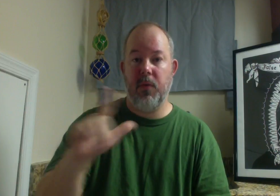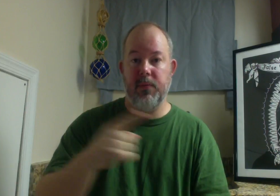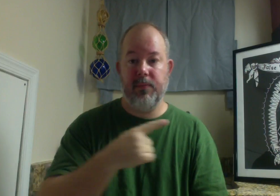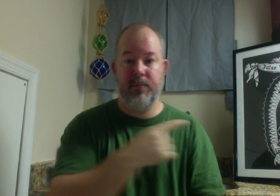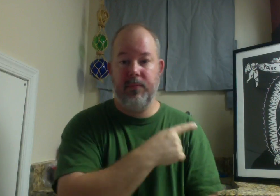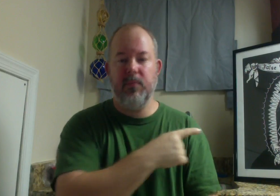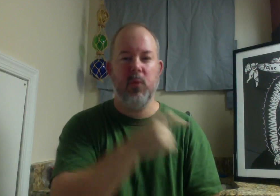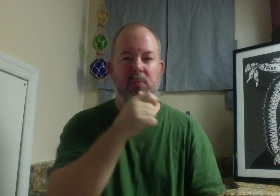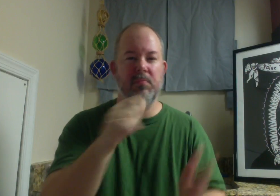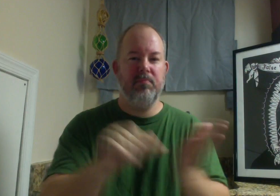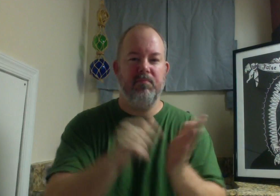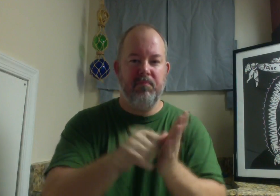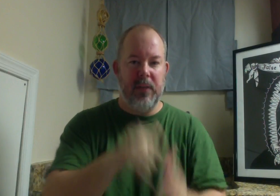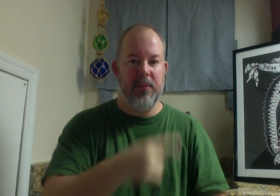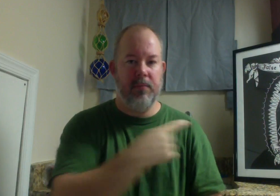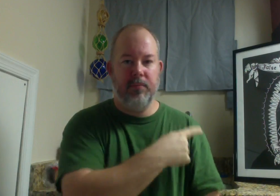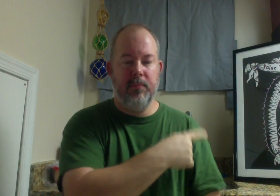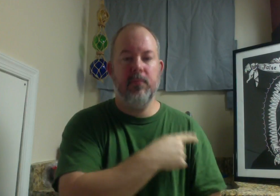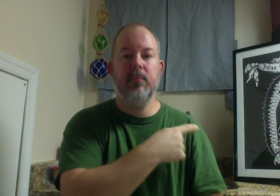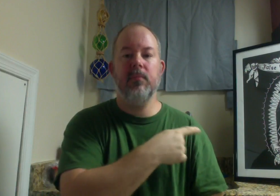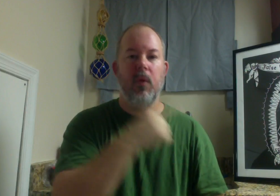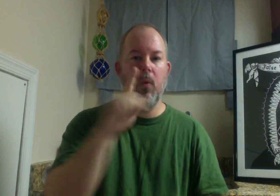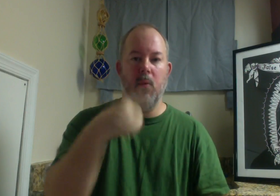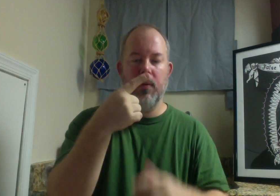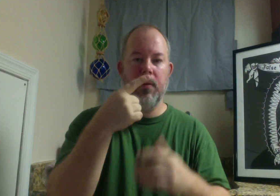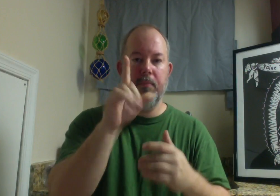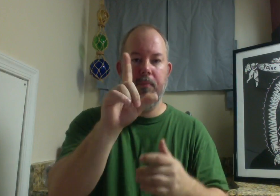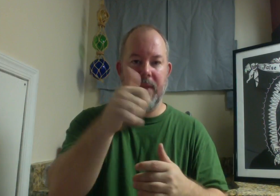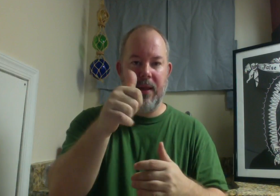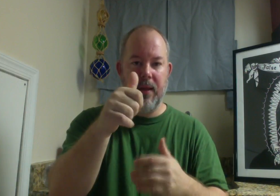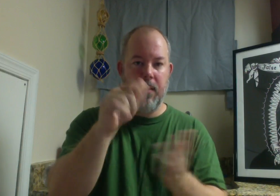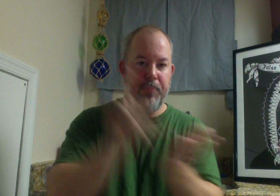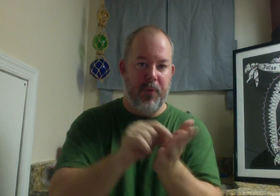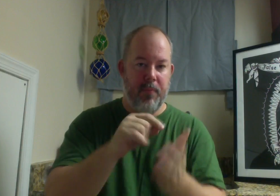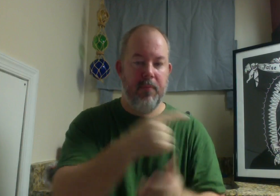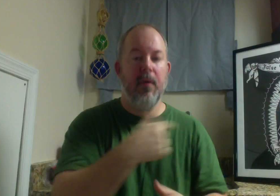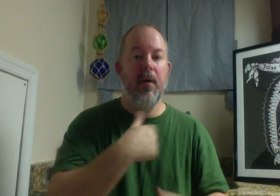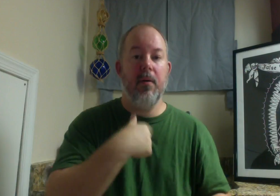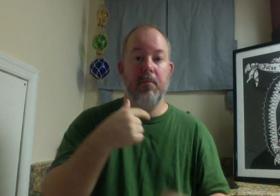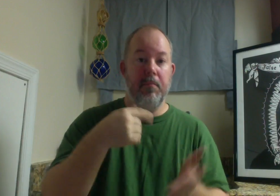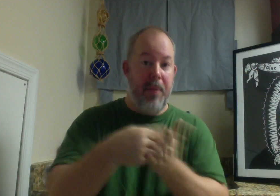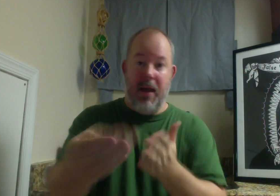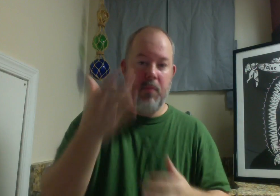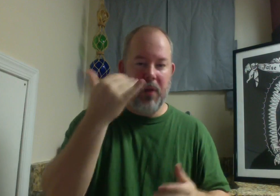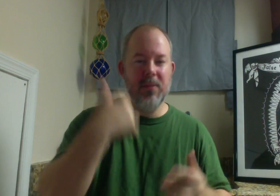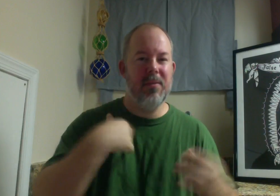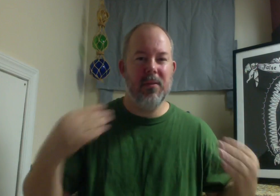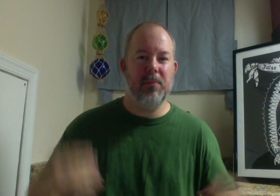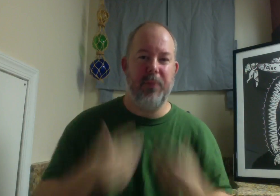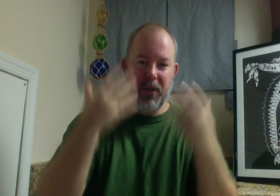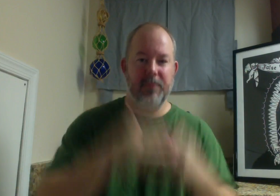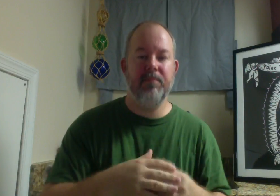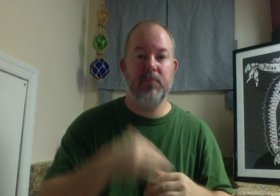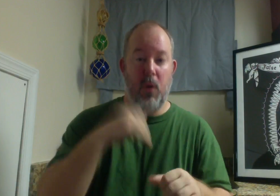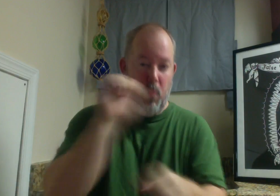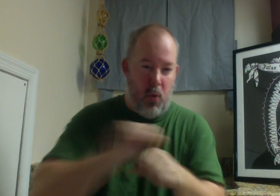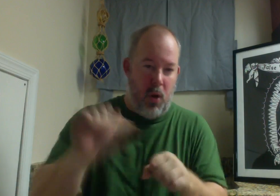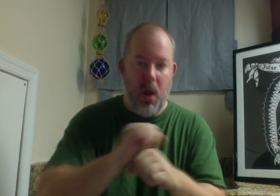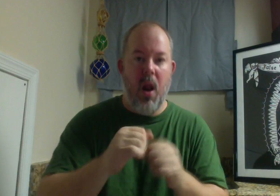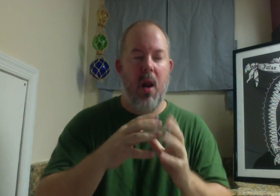It's put in something off I it's hard and it. I don't know off.